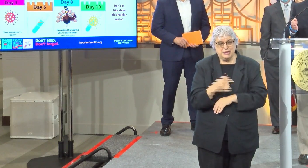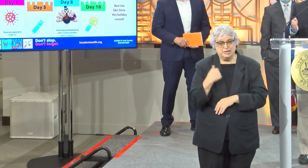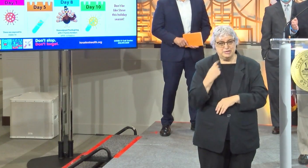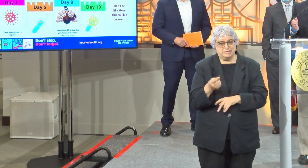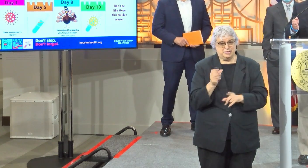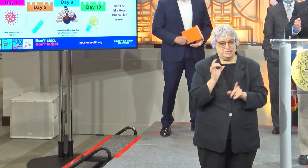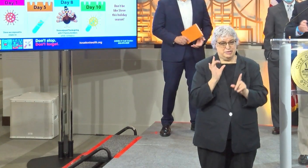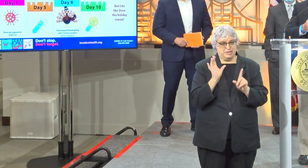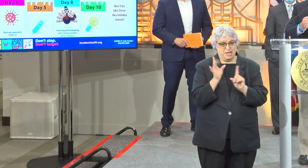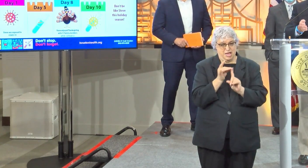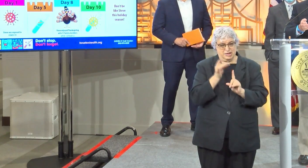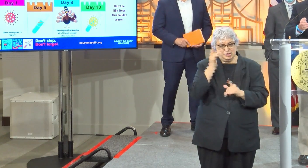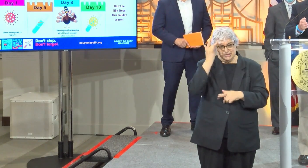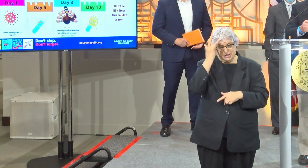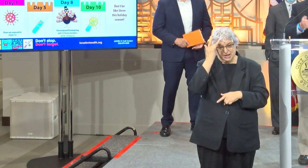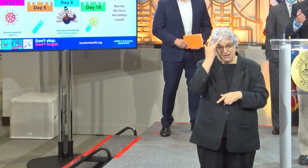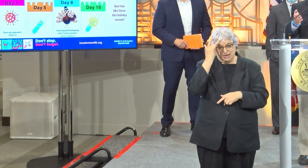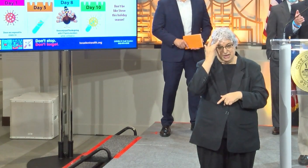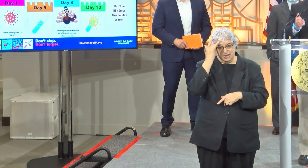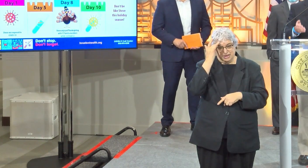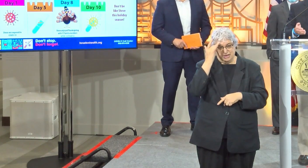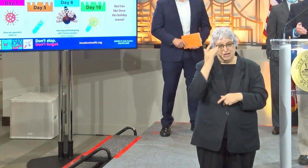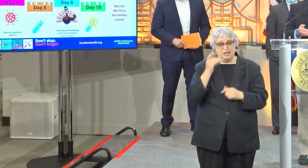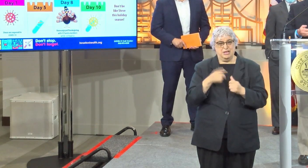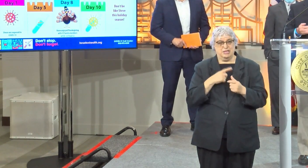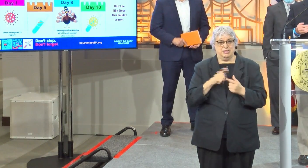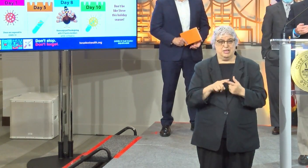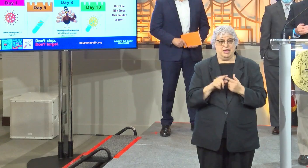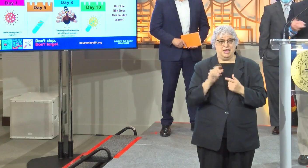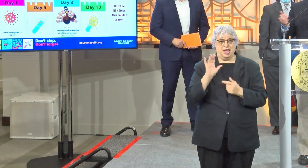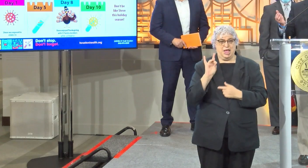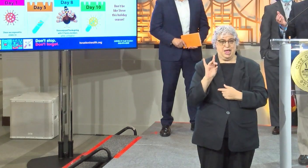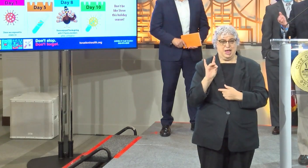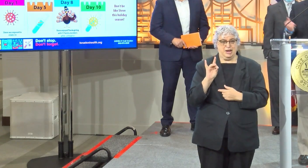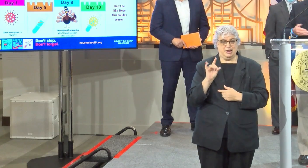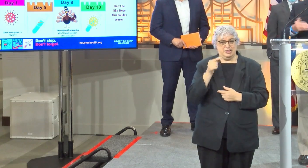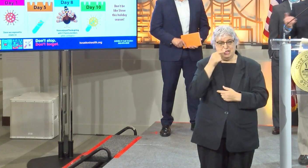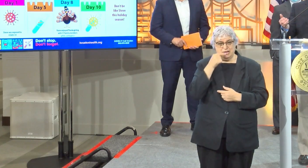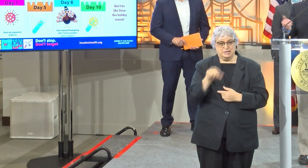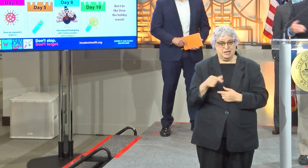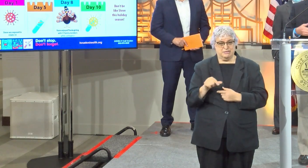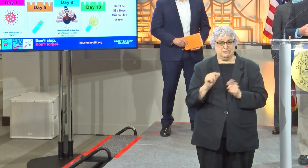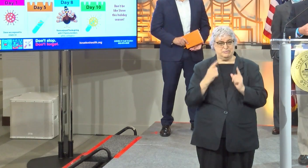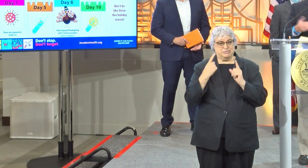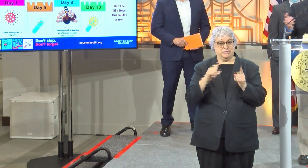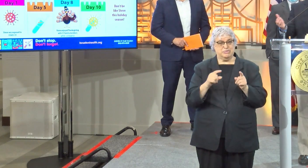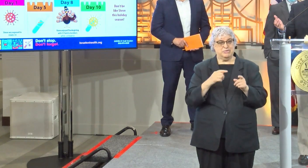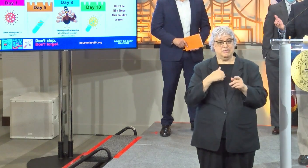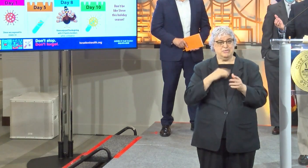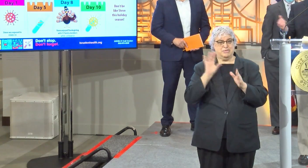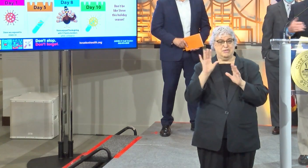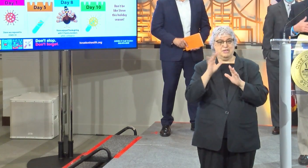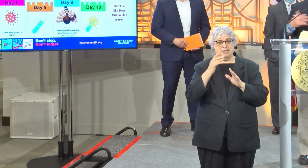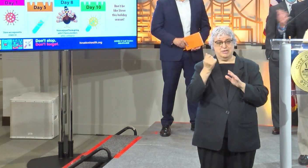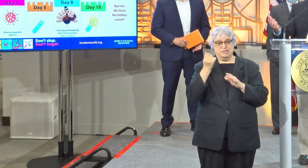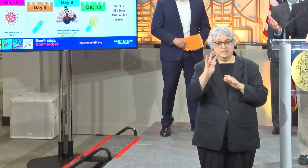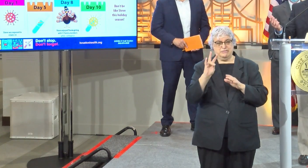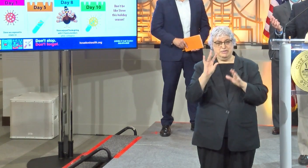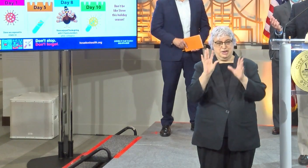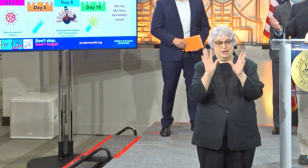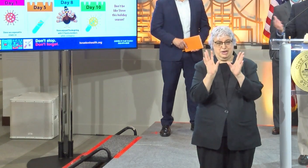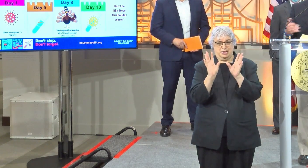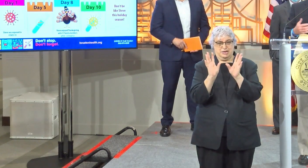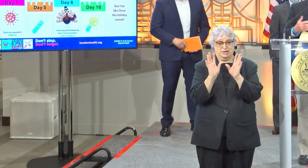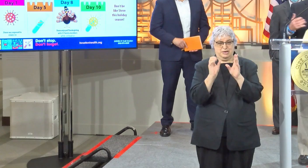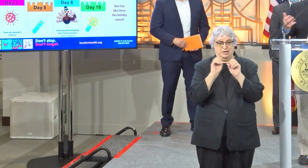got infected, that they would be negative. And so in this graphic, on day eight is Thanksgiving, they go and they infect their family members, because now by that